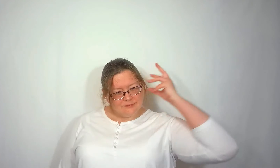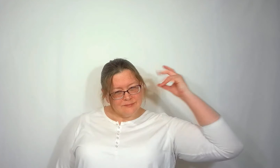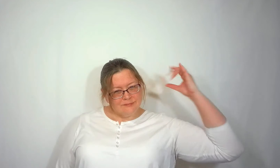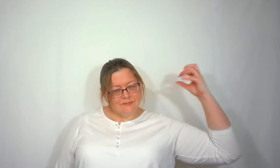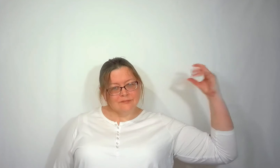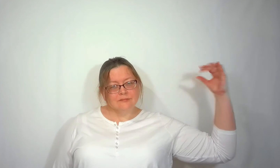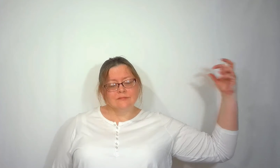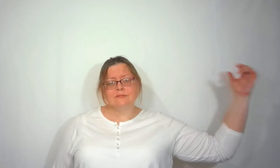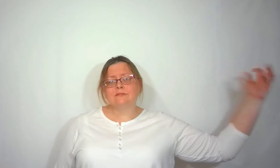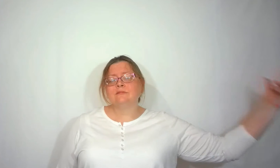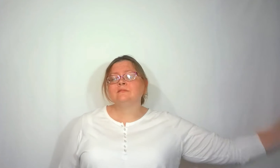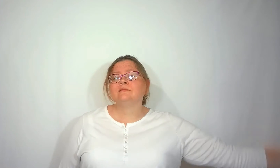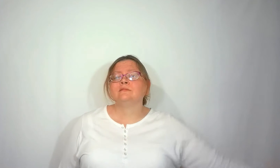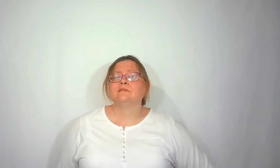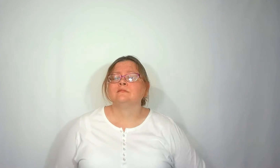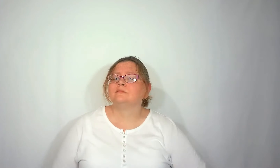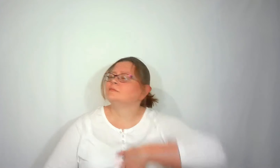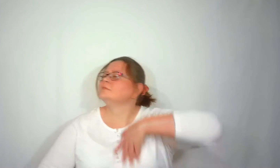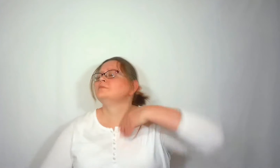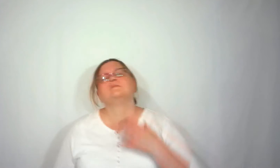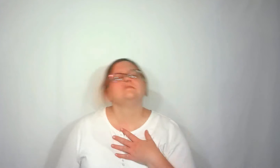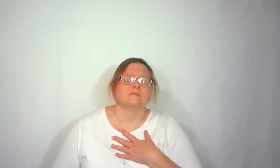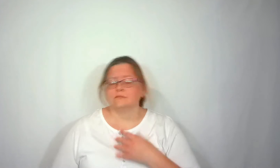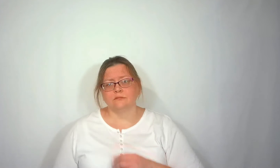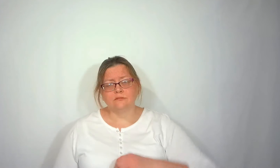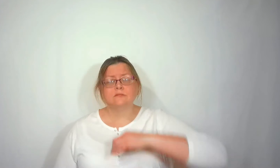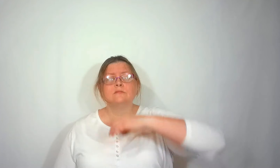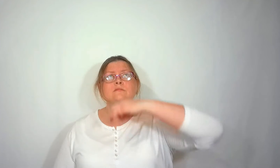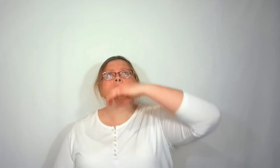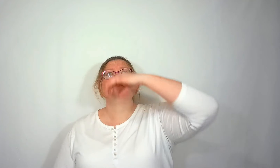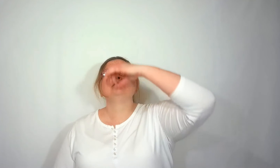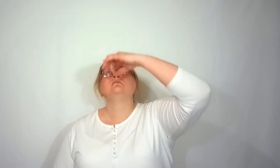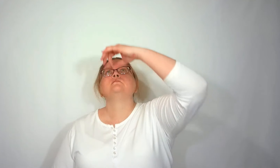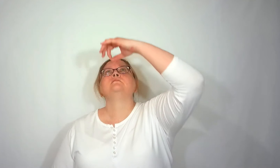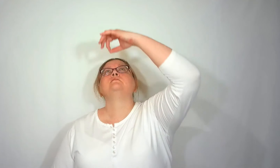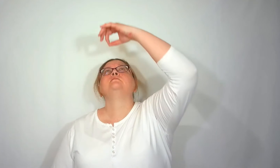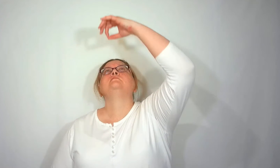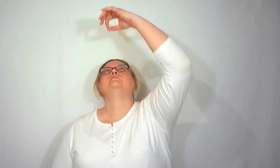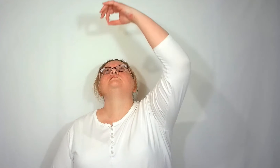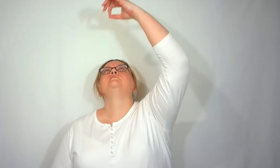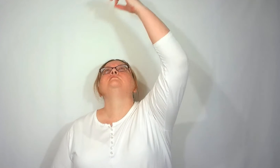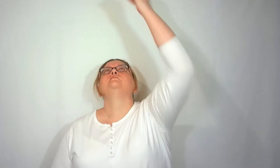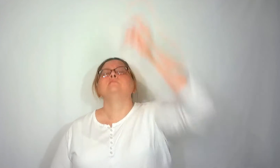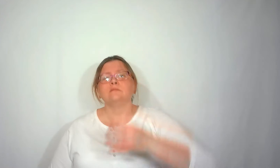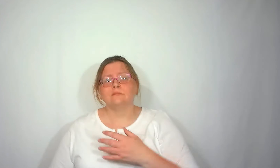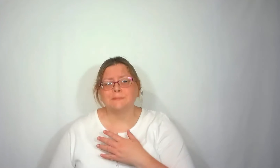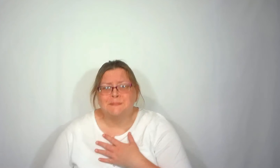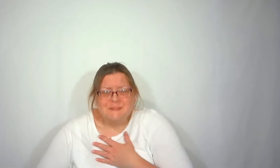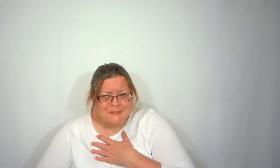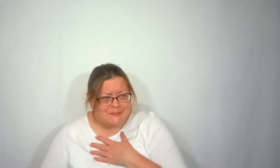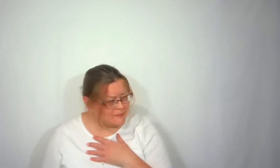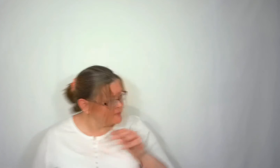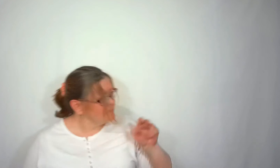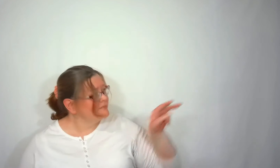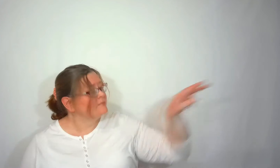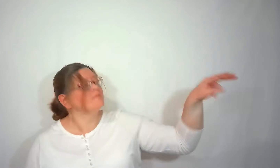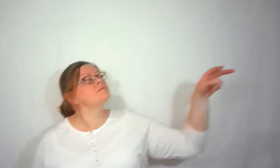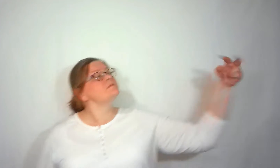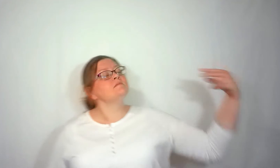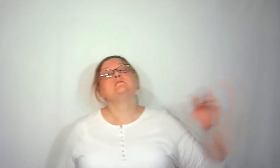daydreaming again All I need is a chance When I feel my fears staring at me